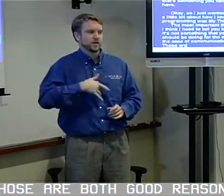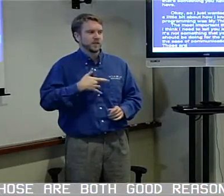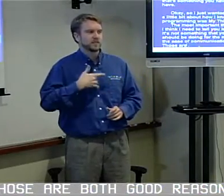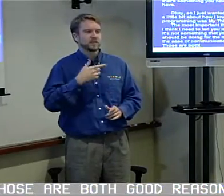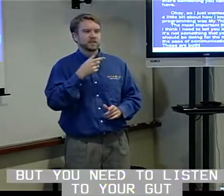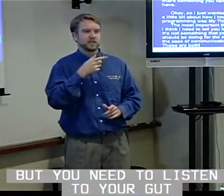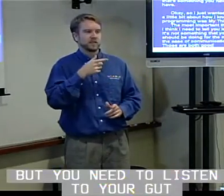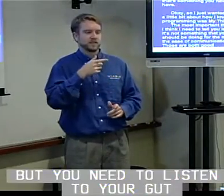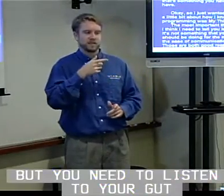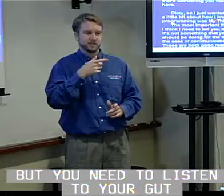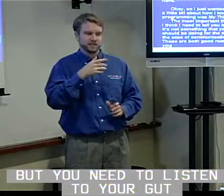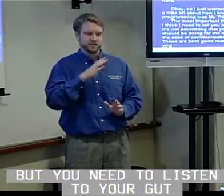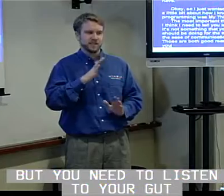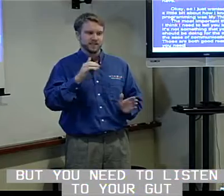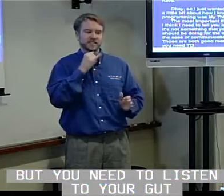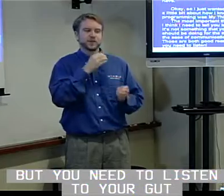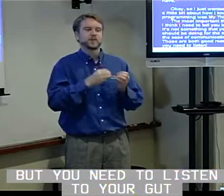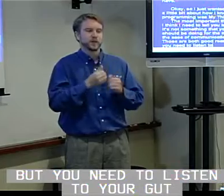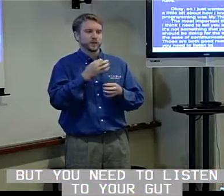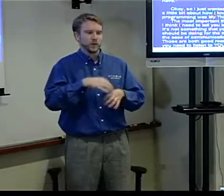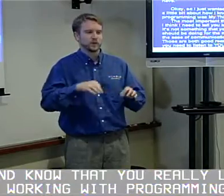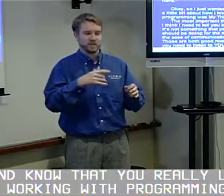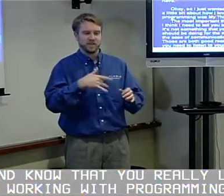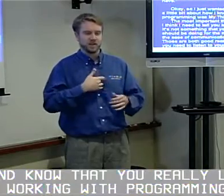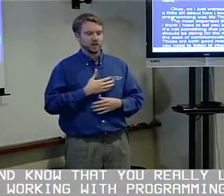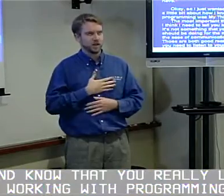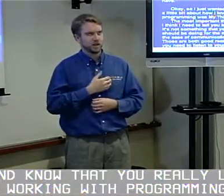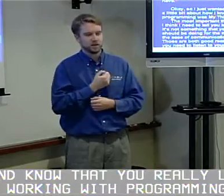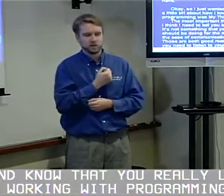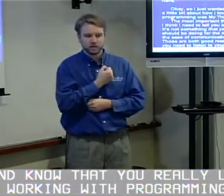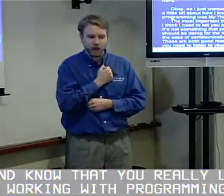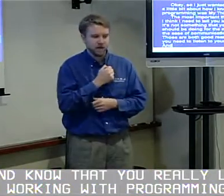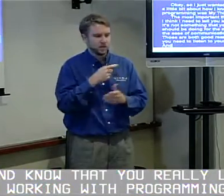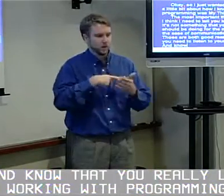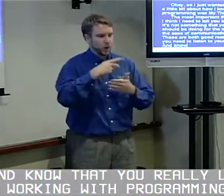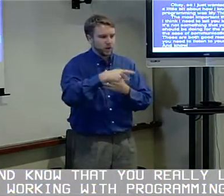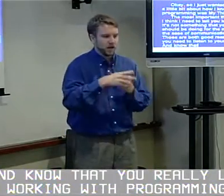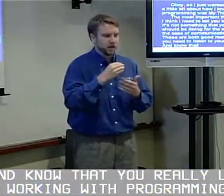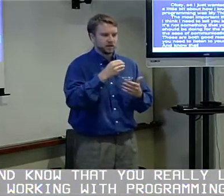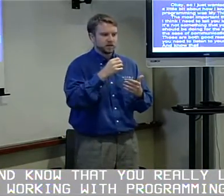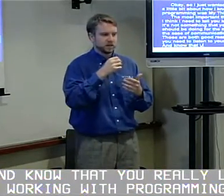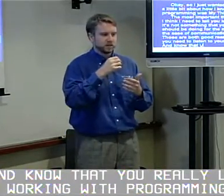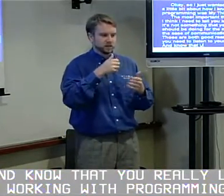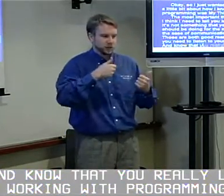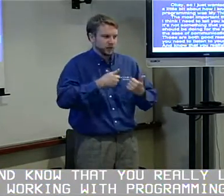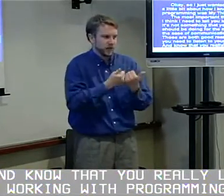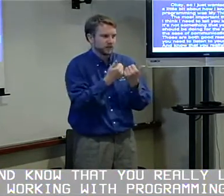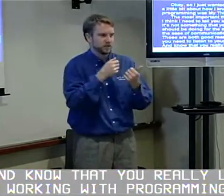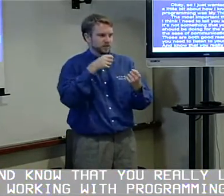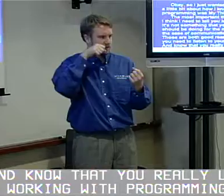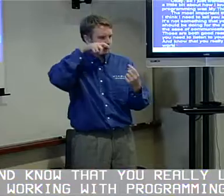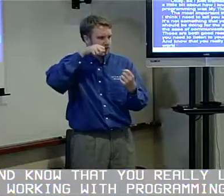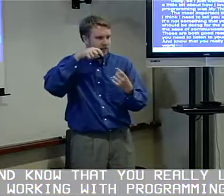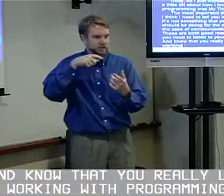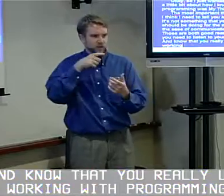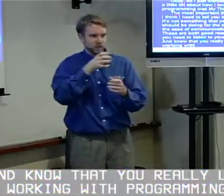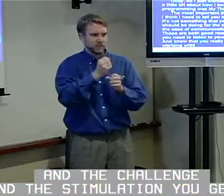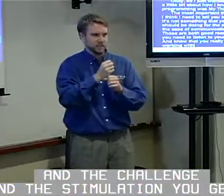but you need to listen to your gut and know that you really love working with programming and the